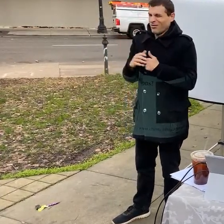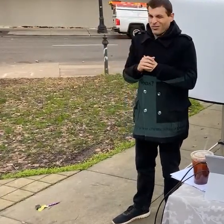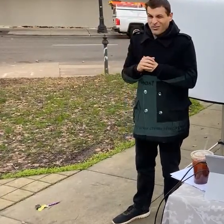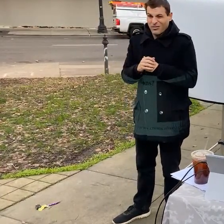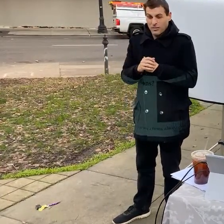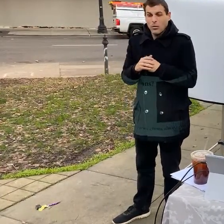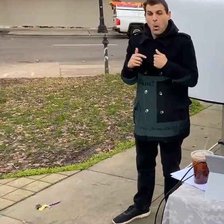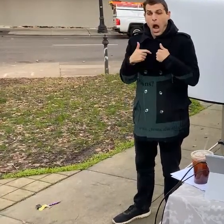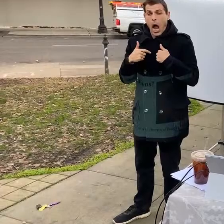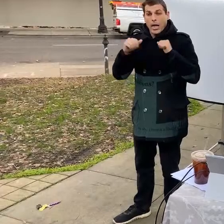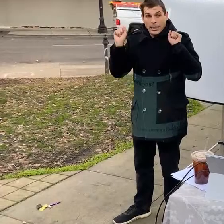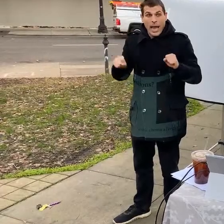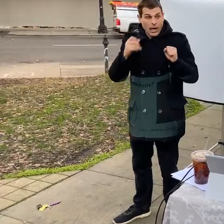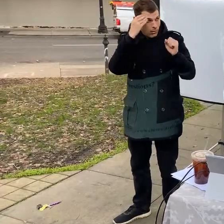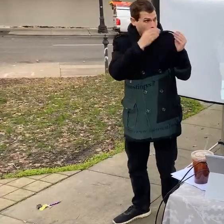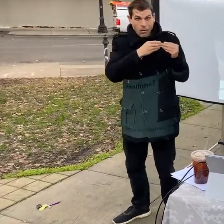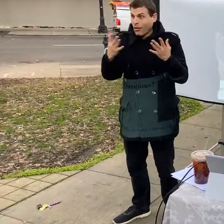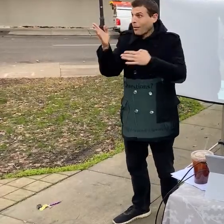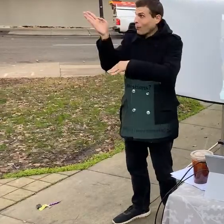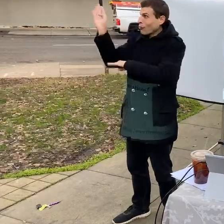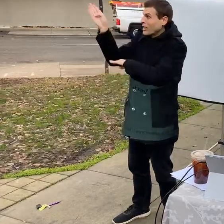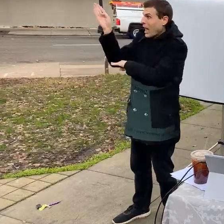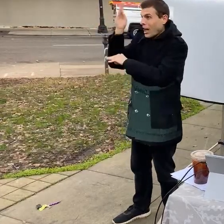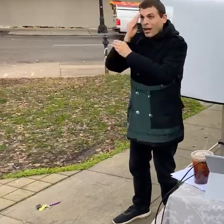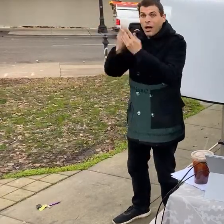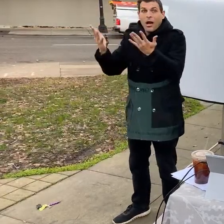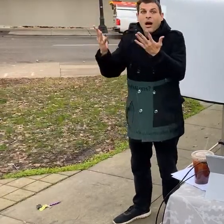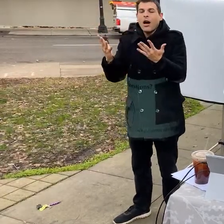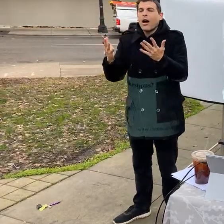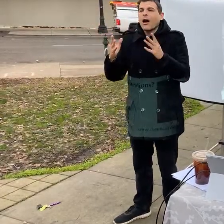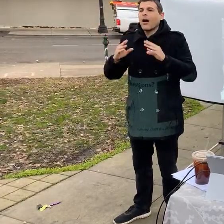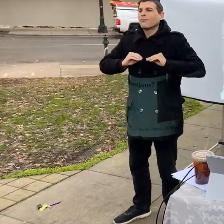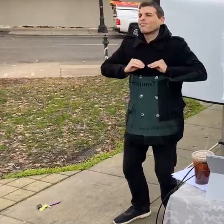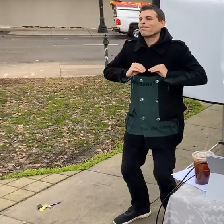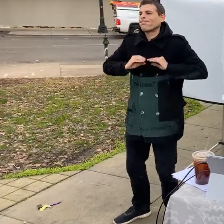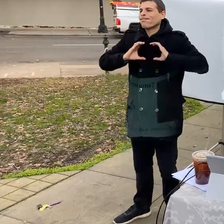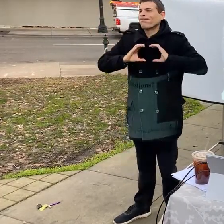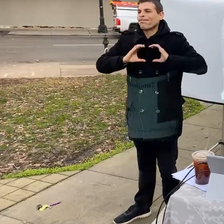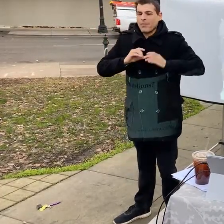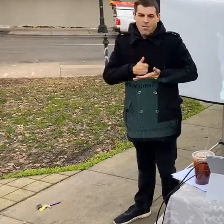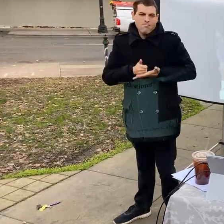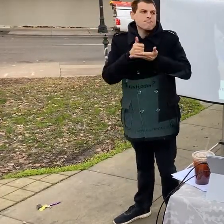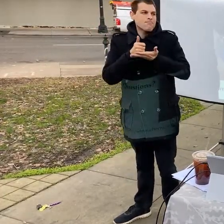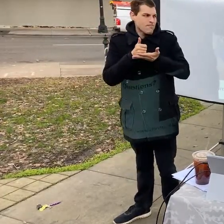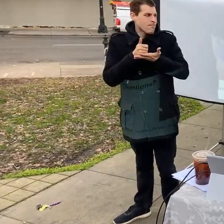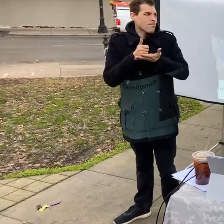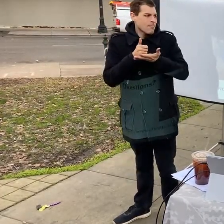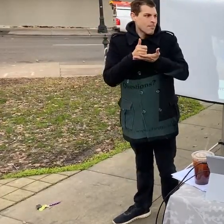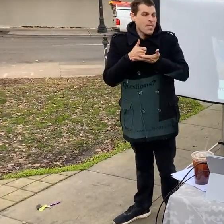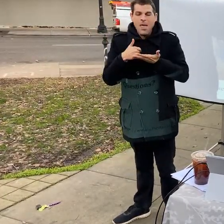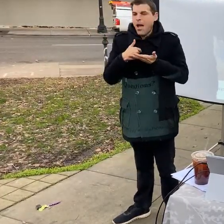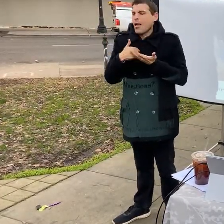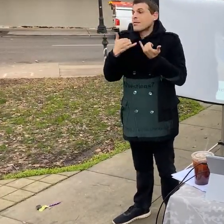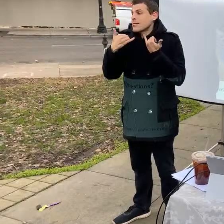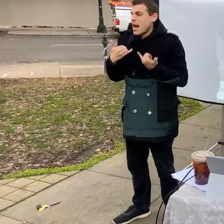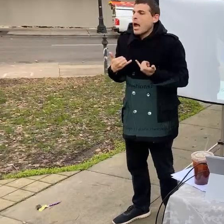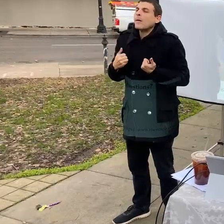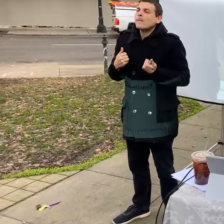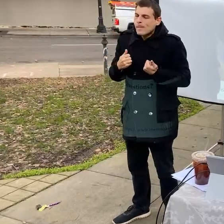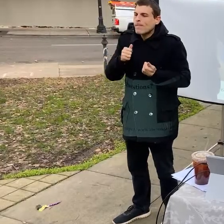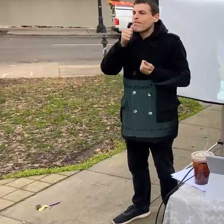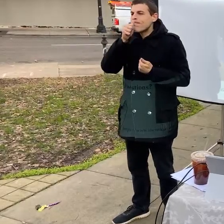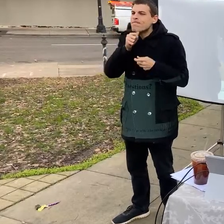myself um and so like finding those kinds of things uh definitely help cope with dealing with